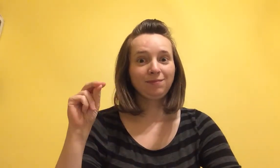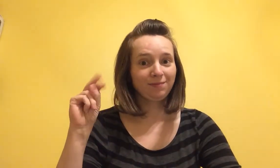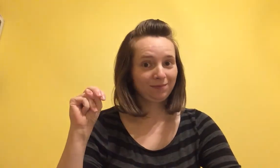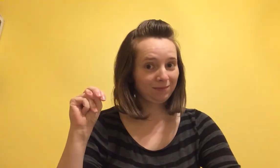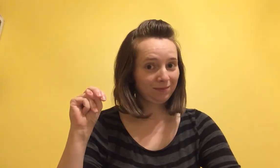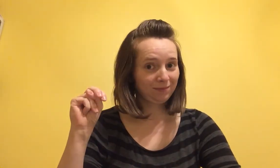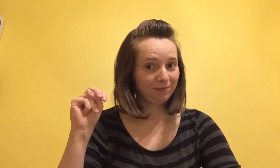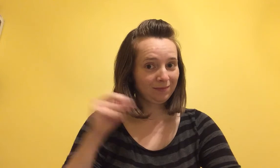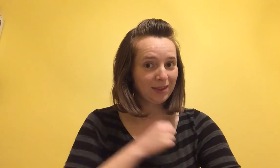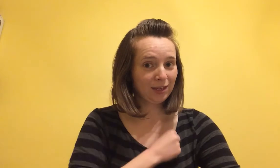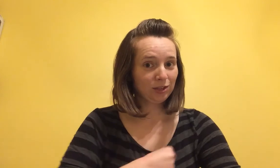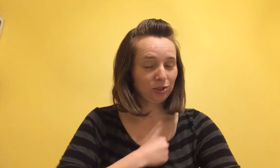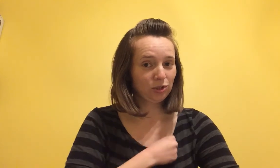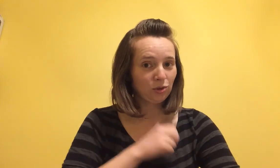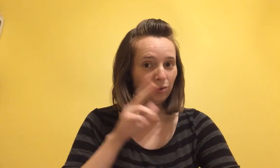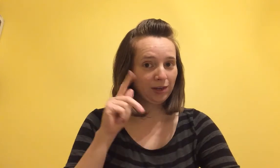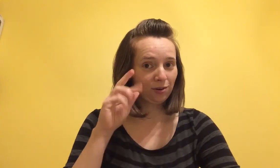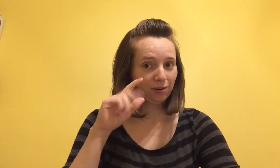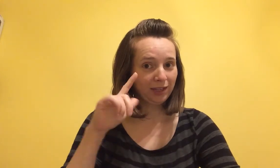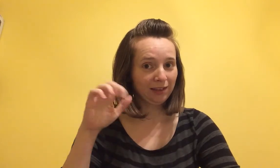sorry Carly